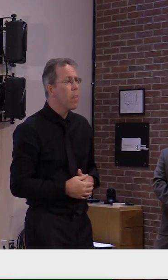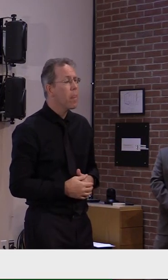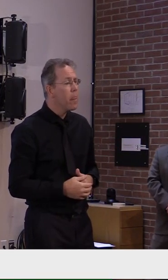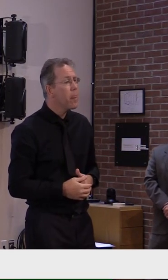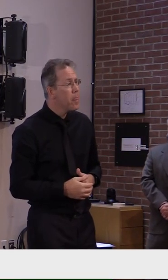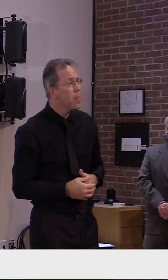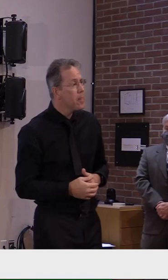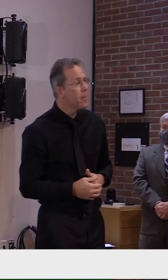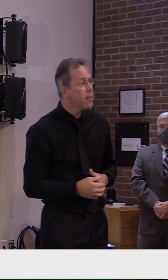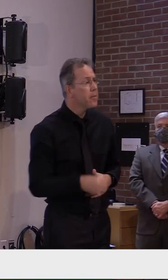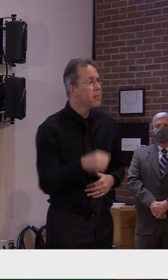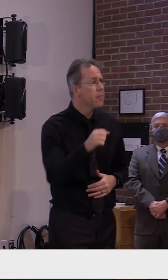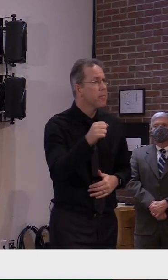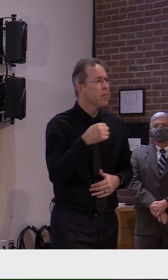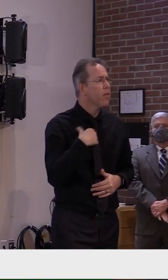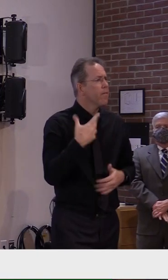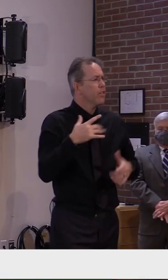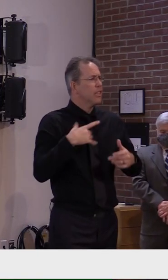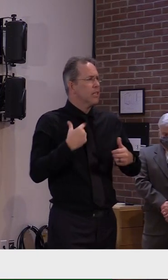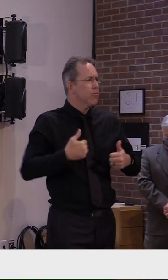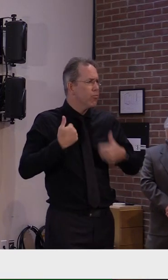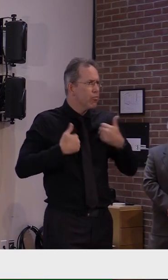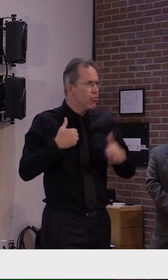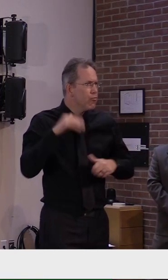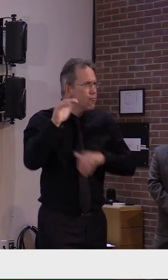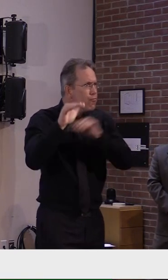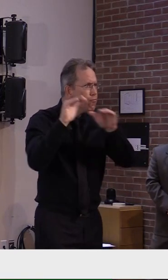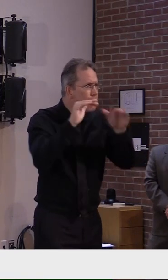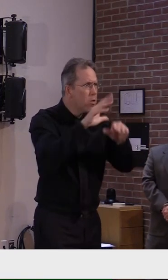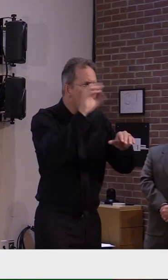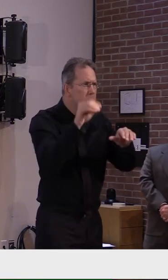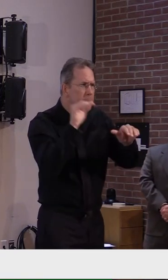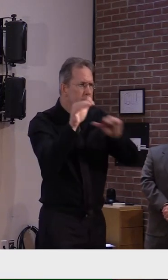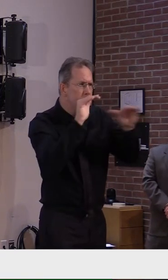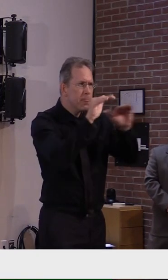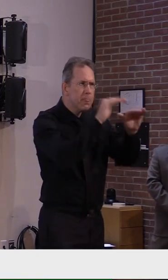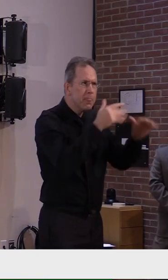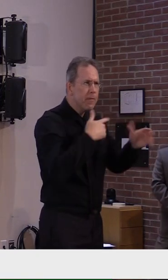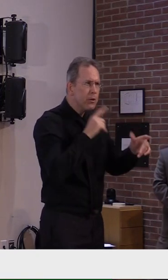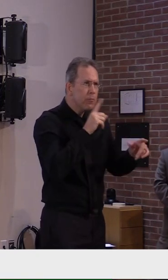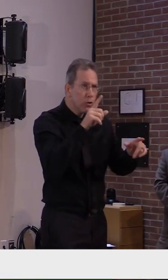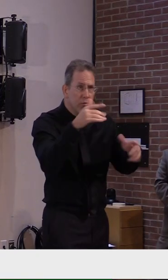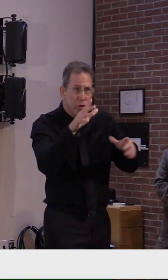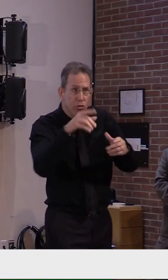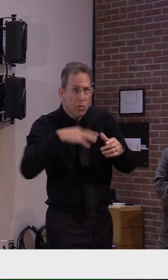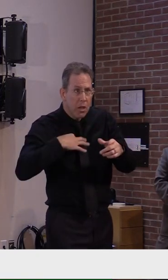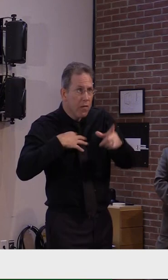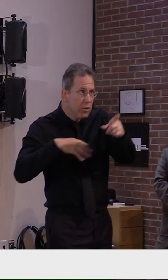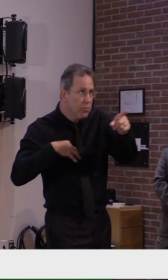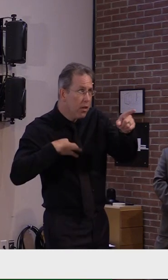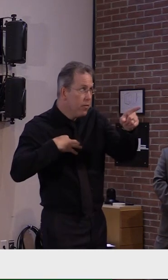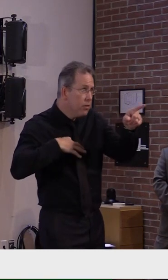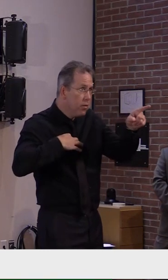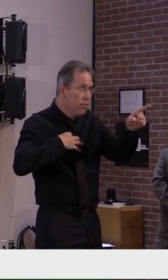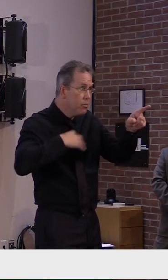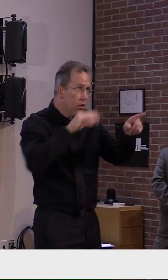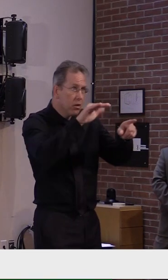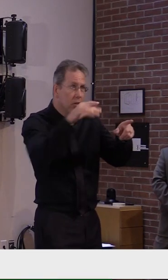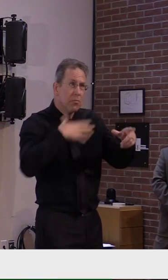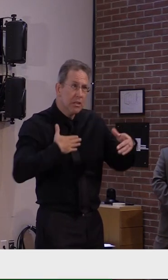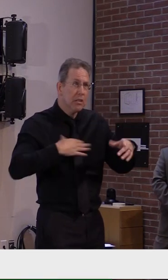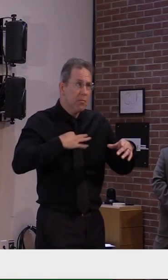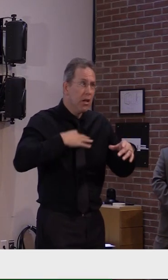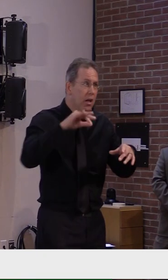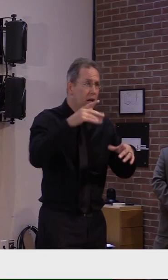companies as well. And we've been making sure they have all the information that they need and that they understand what the process is, what the